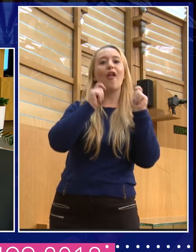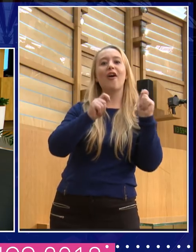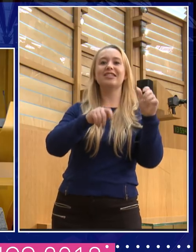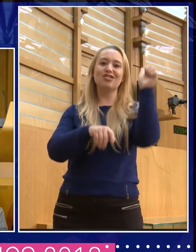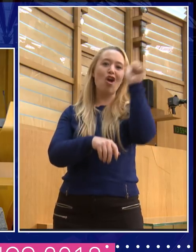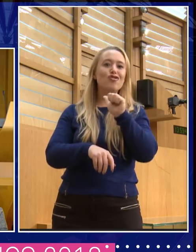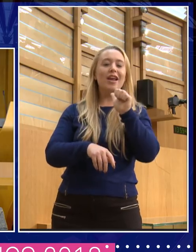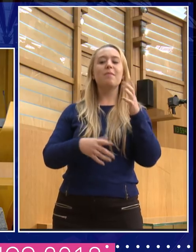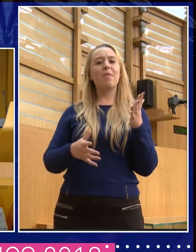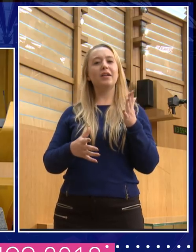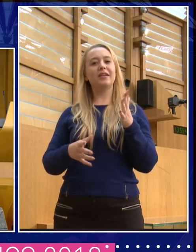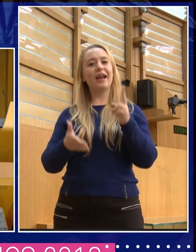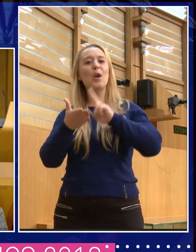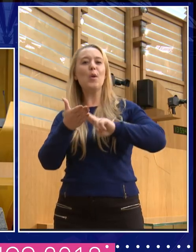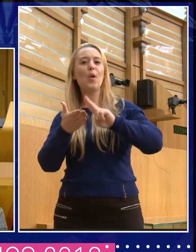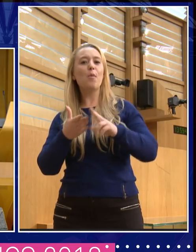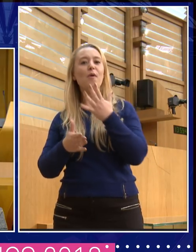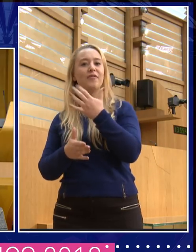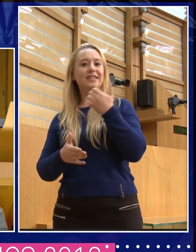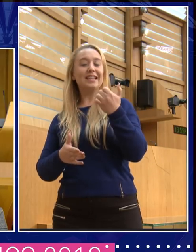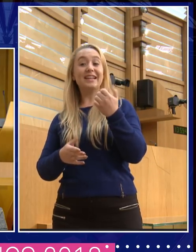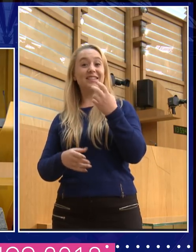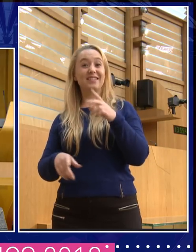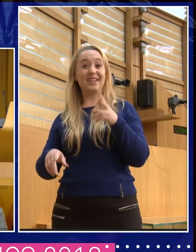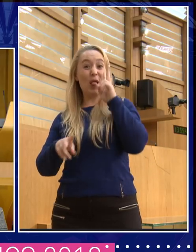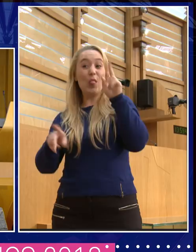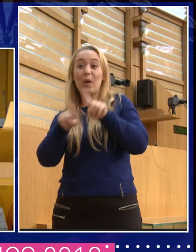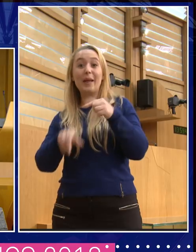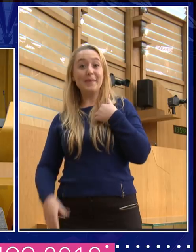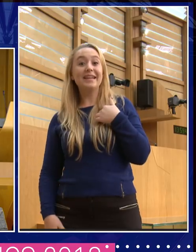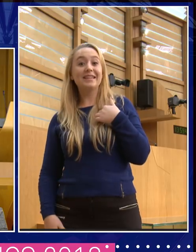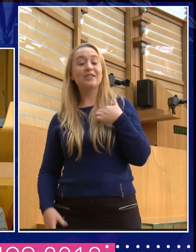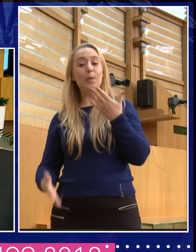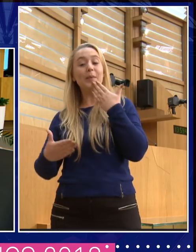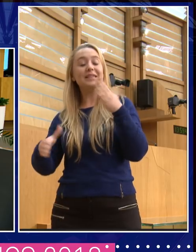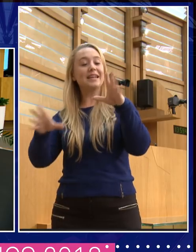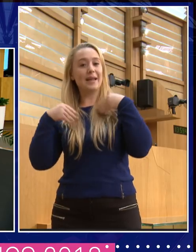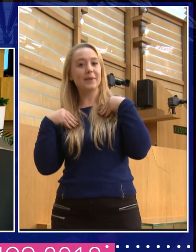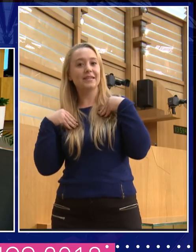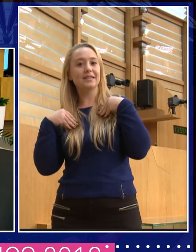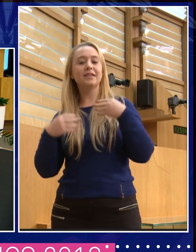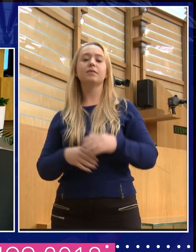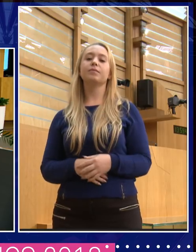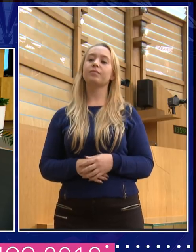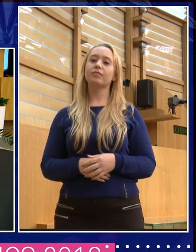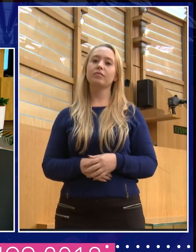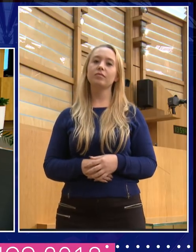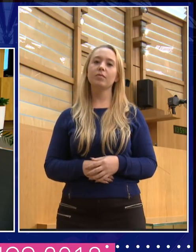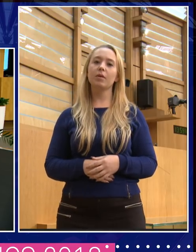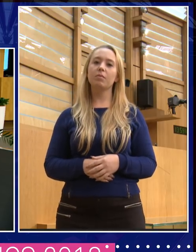Let's just accept that. And in some ways, this was nothing to do with me, really. It was a bit of a turning point.